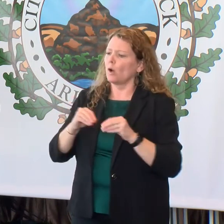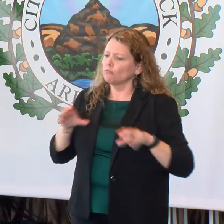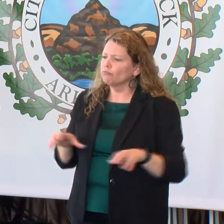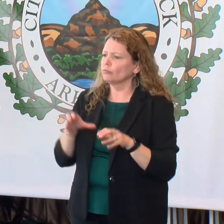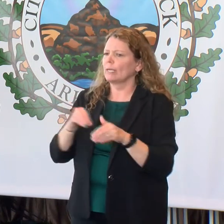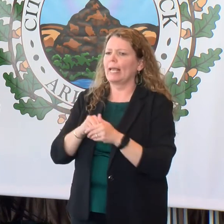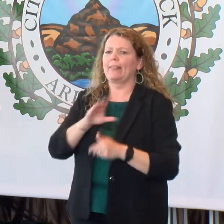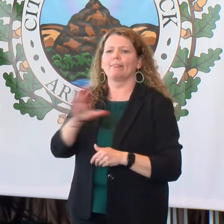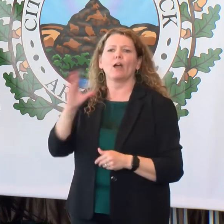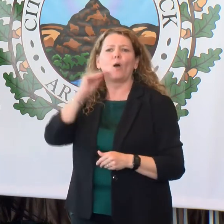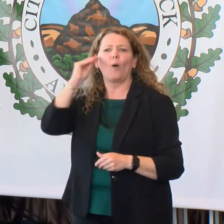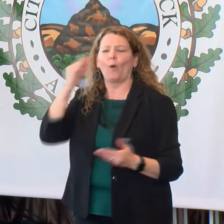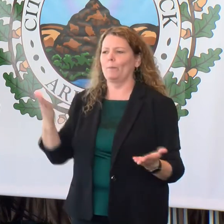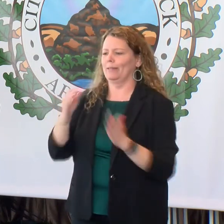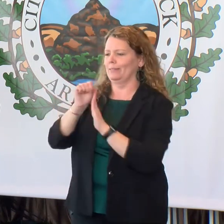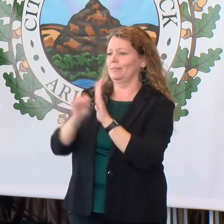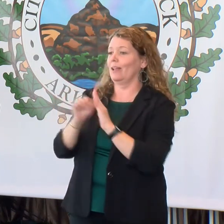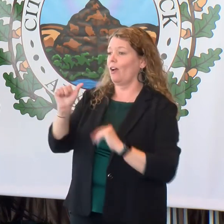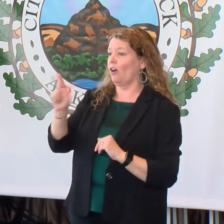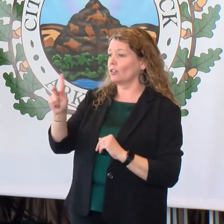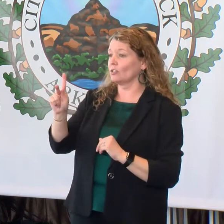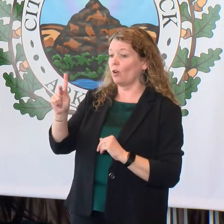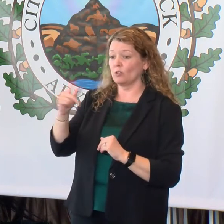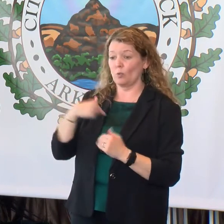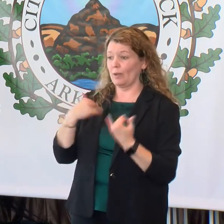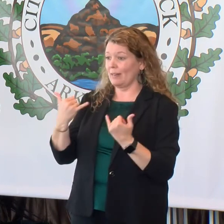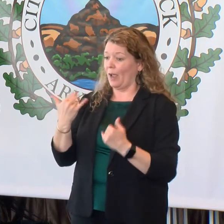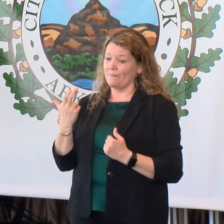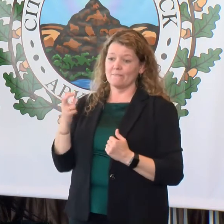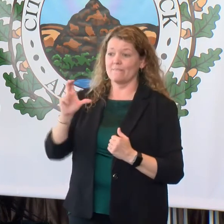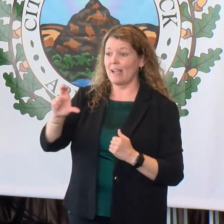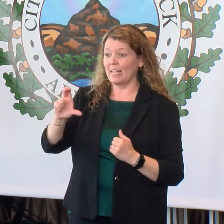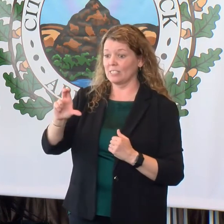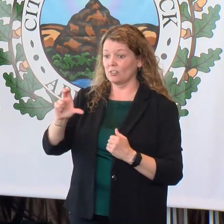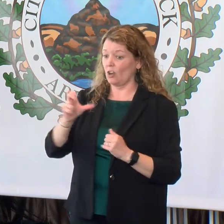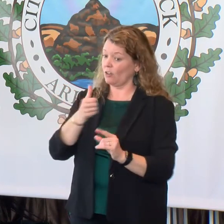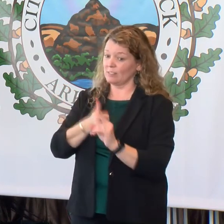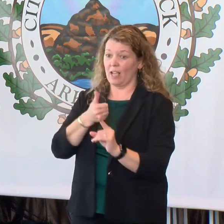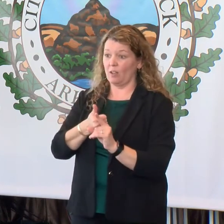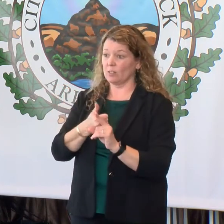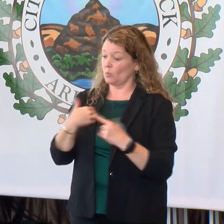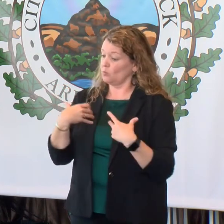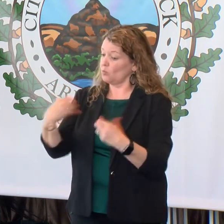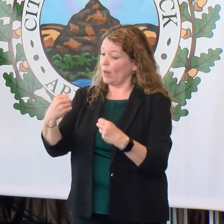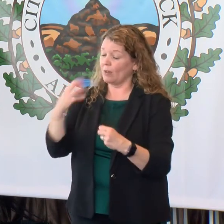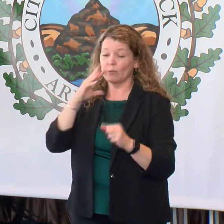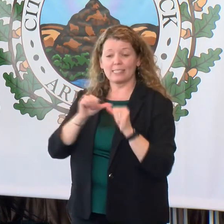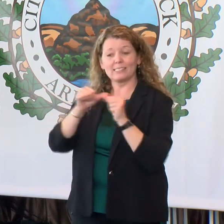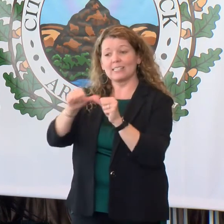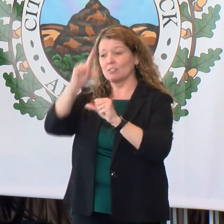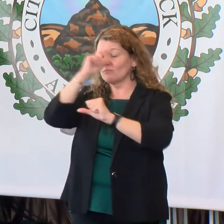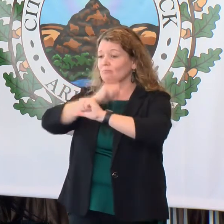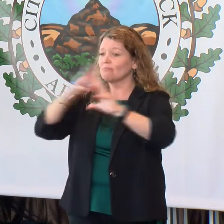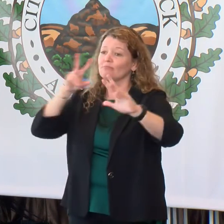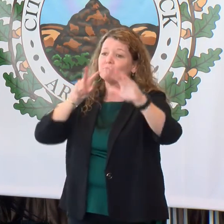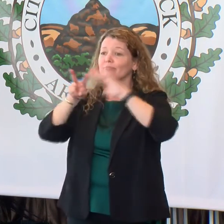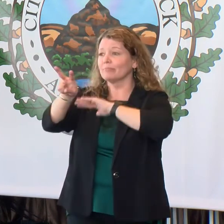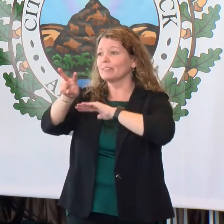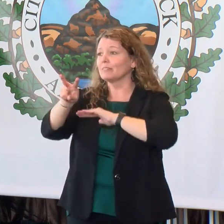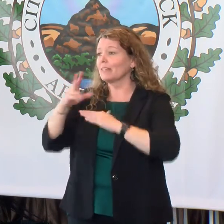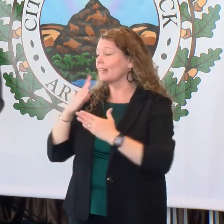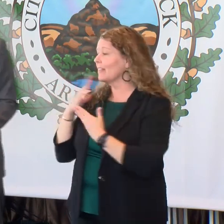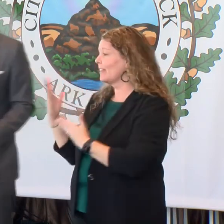And by this goal, we will choose to invest in ourselves. We'll be bold, we'll be brave, and we'll continue to be big. Thank you so much, everyone.